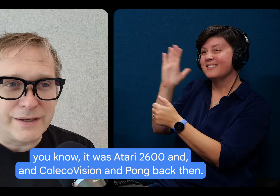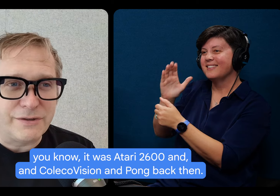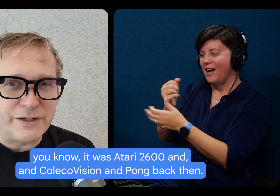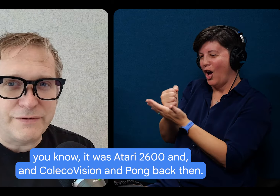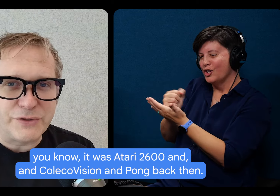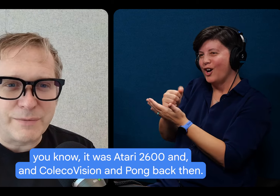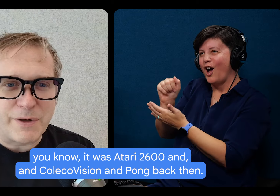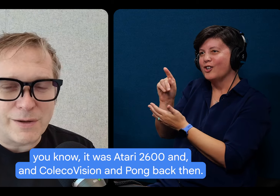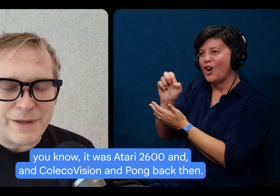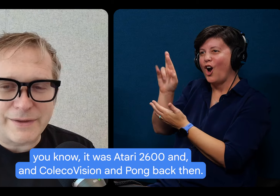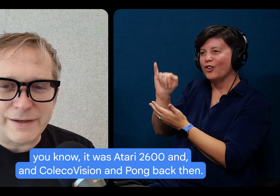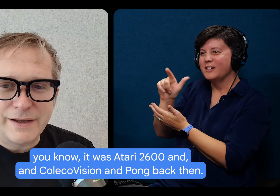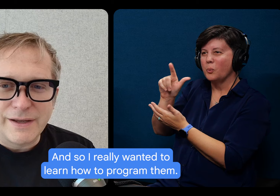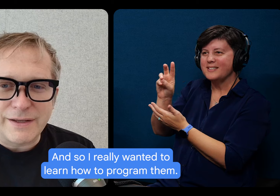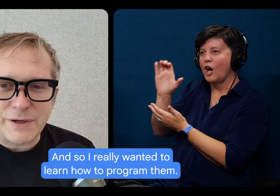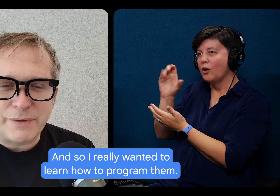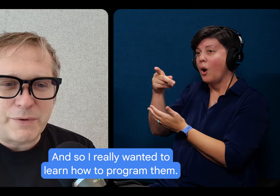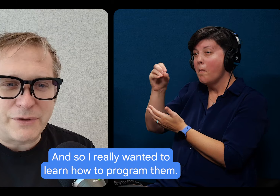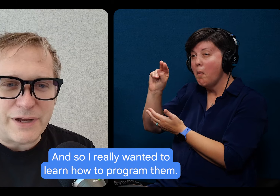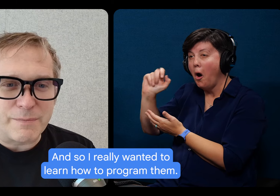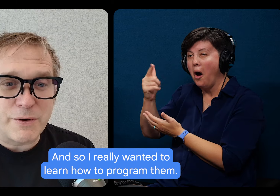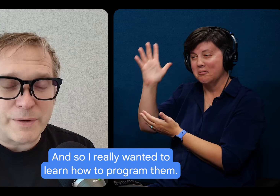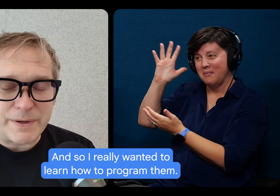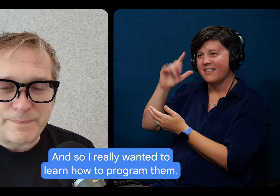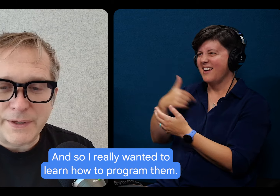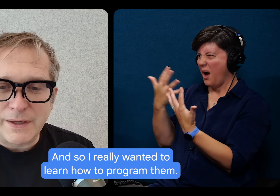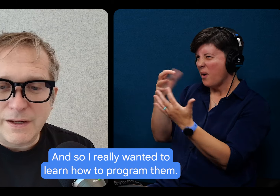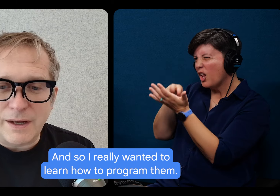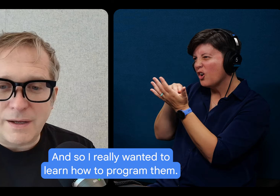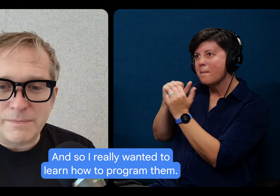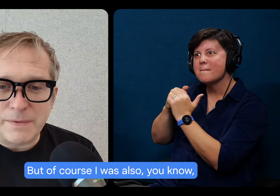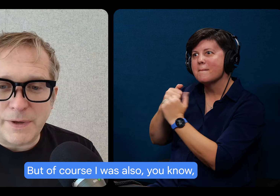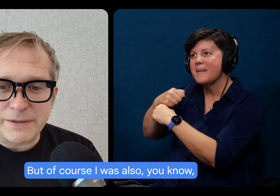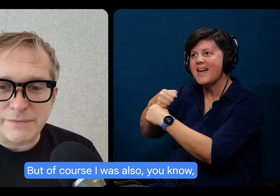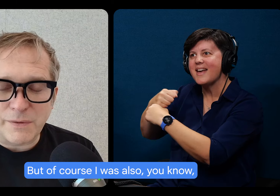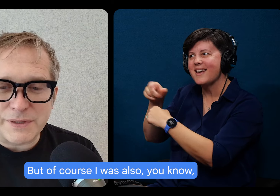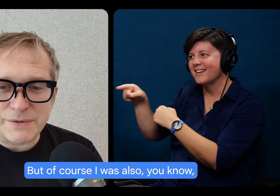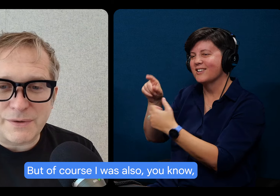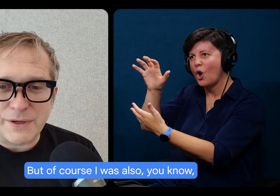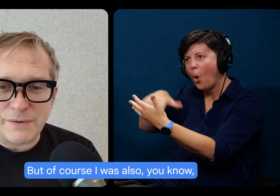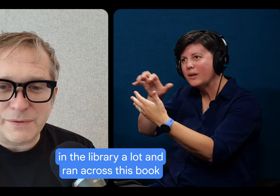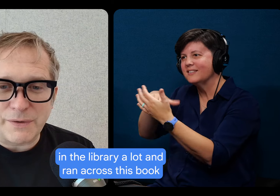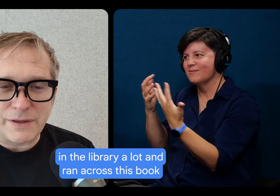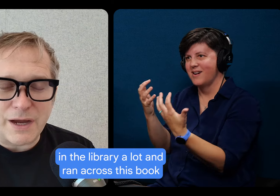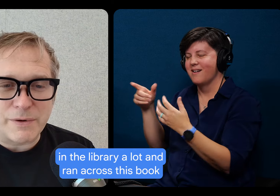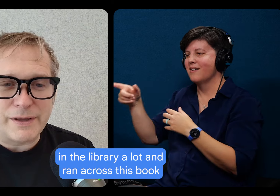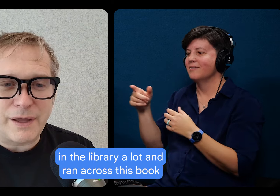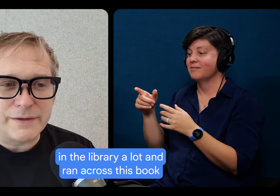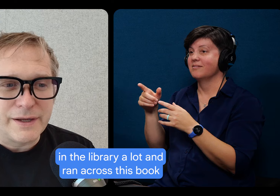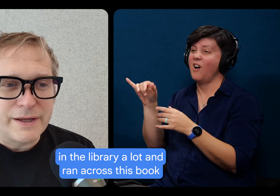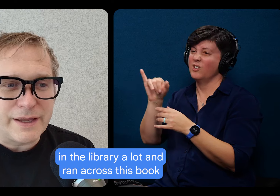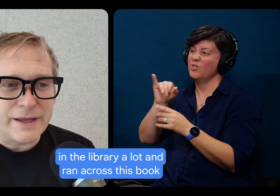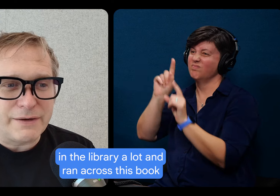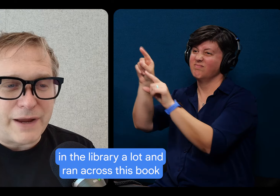ColecoVision and Pong back then, and so I really wanted to learn how to program them. But, of course, I was also, you know, in the library